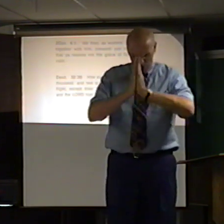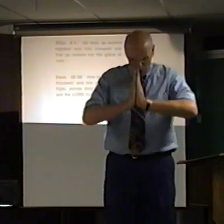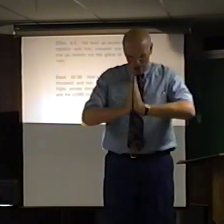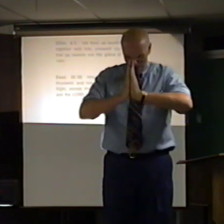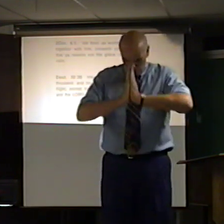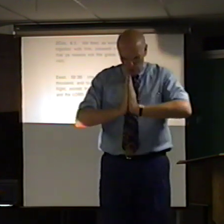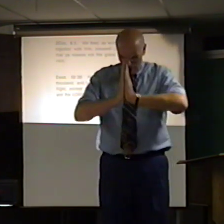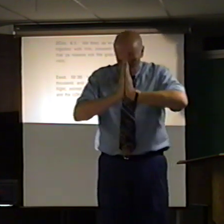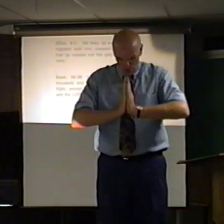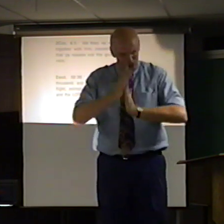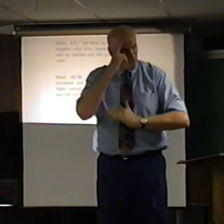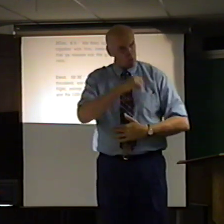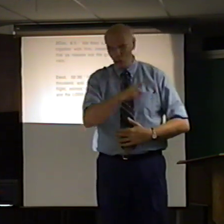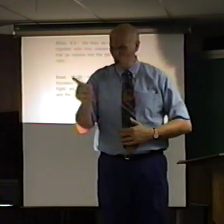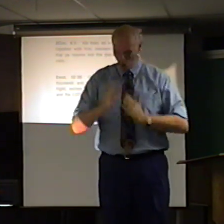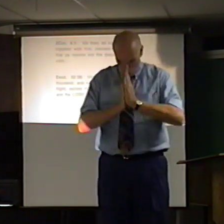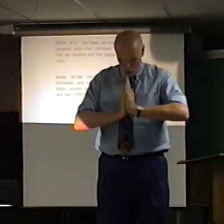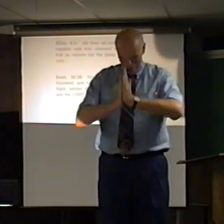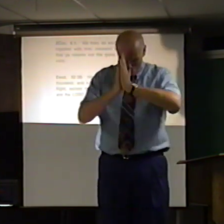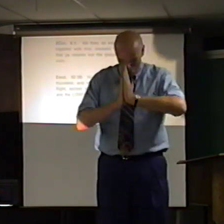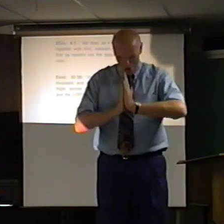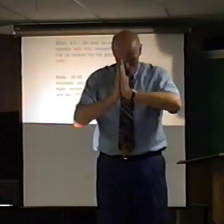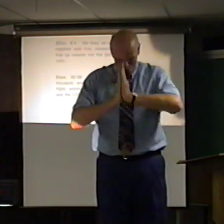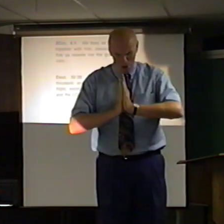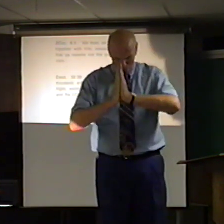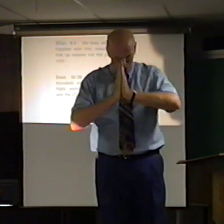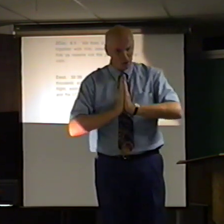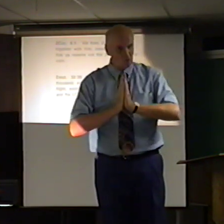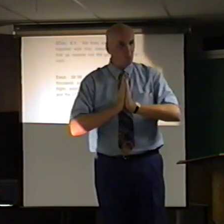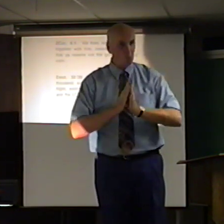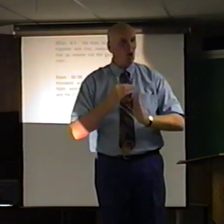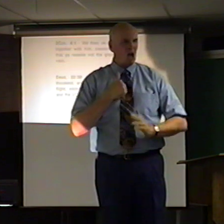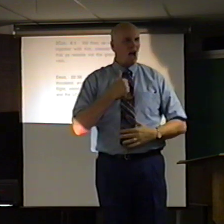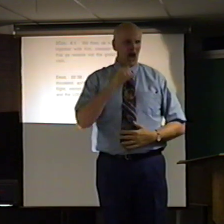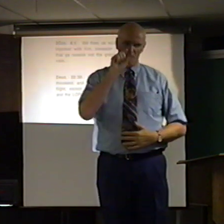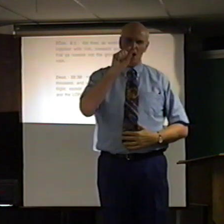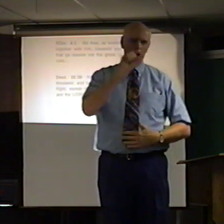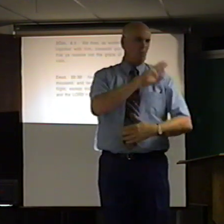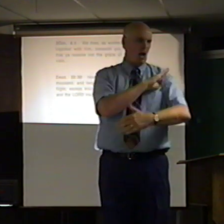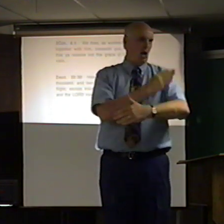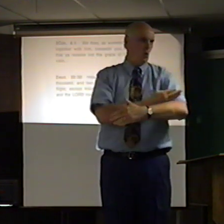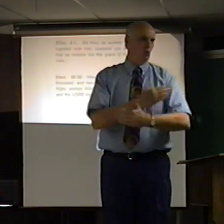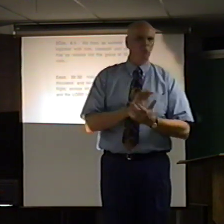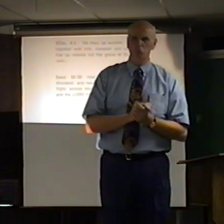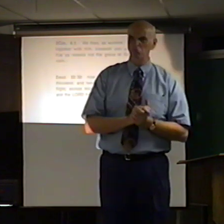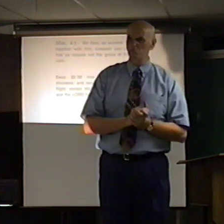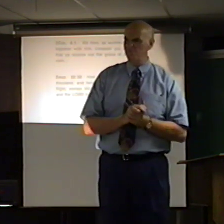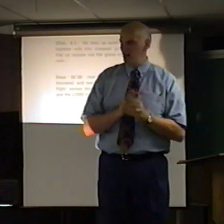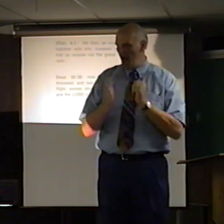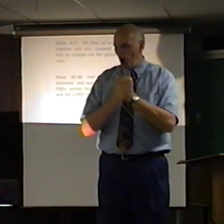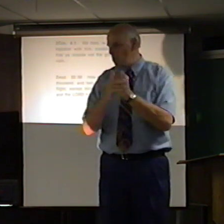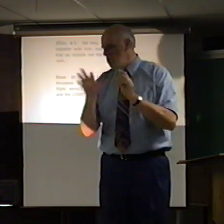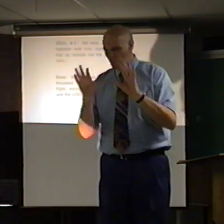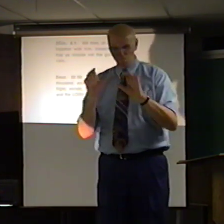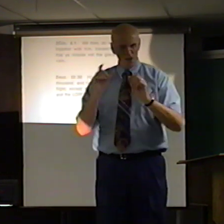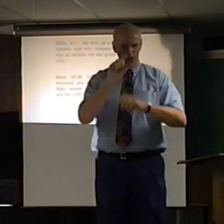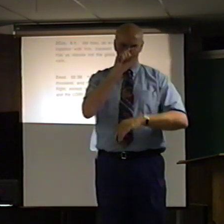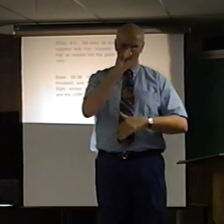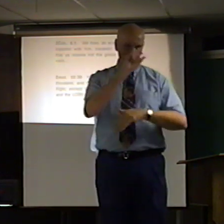Pray, pray, pray for you, pray, pray, pray, pray. I have a lot of power. Help you, a lot